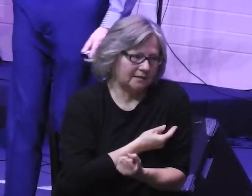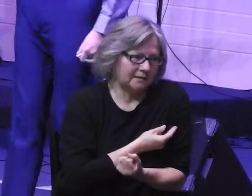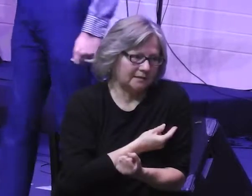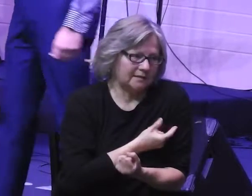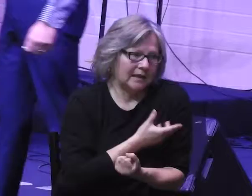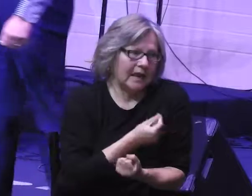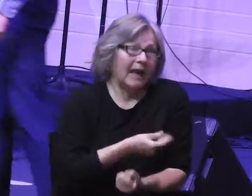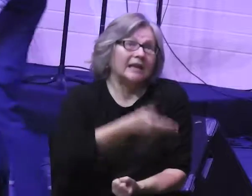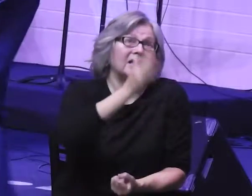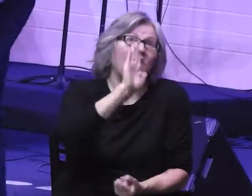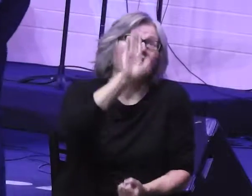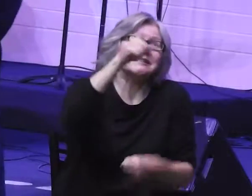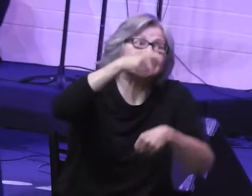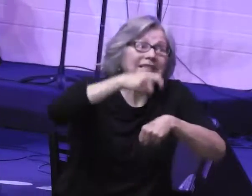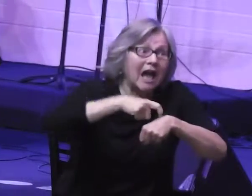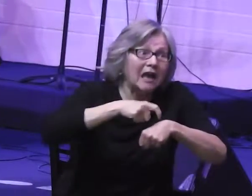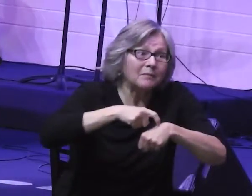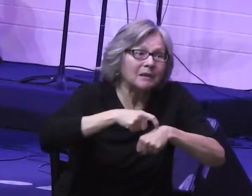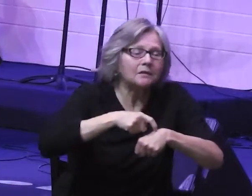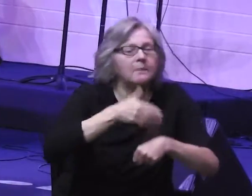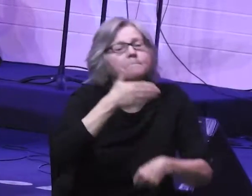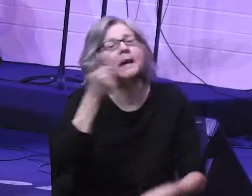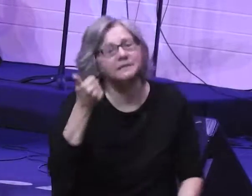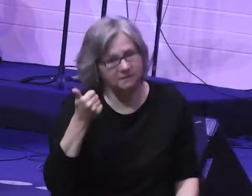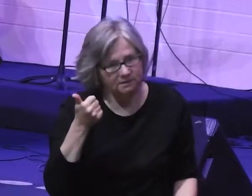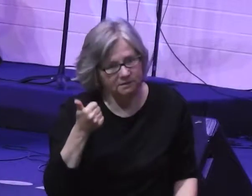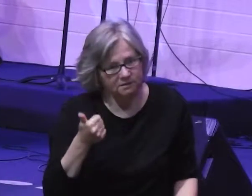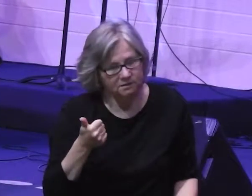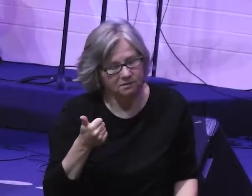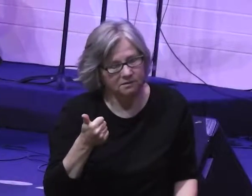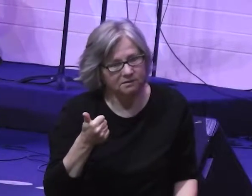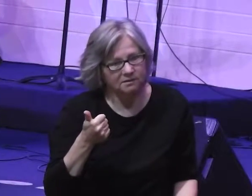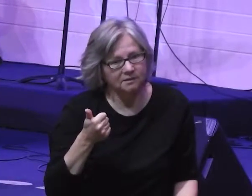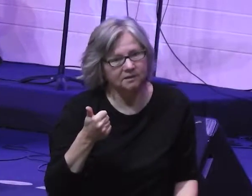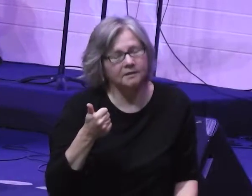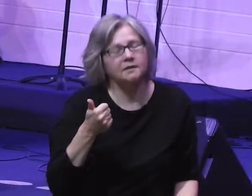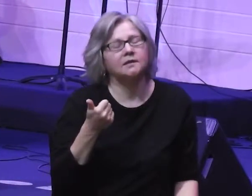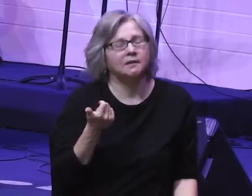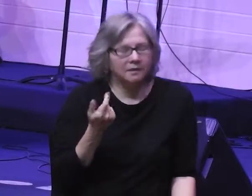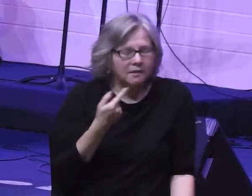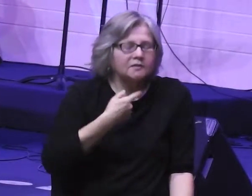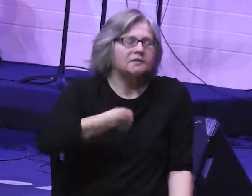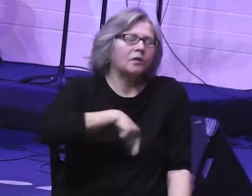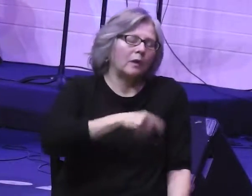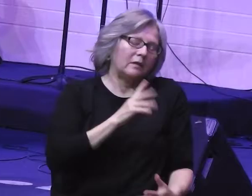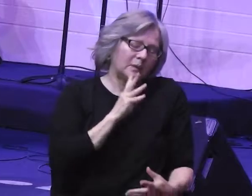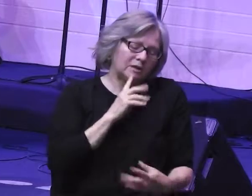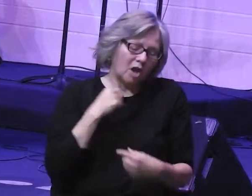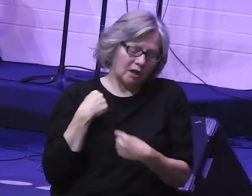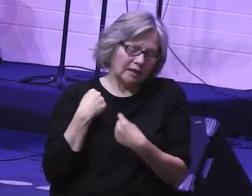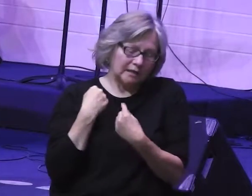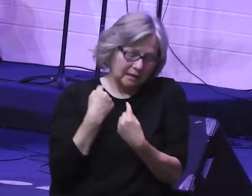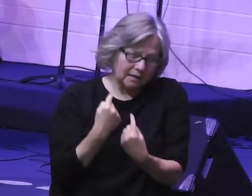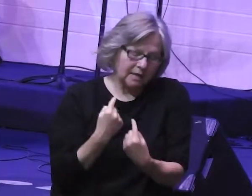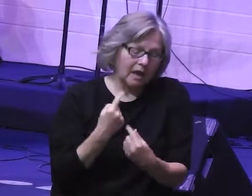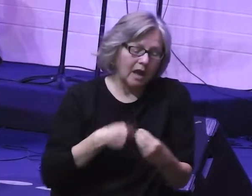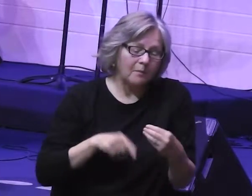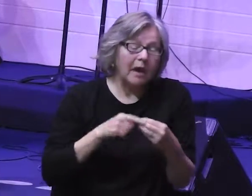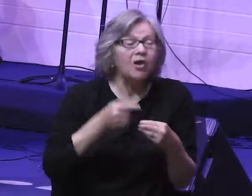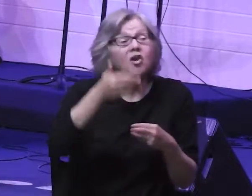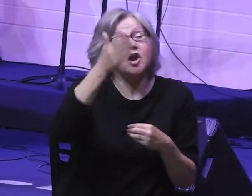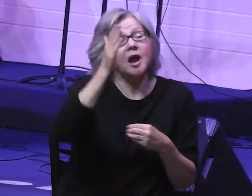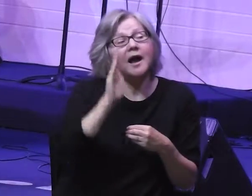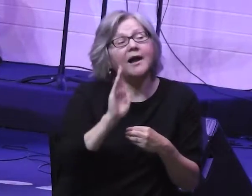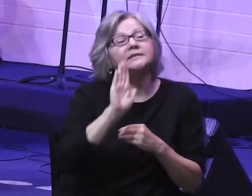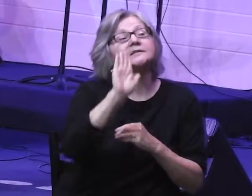And that God's timing is always best. So we've been talking in this series